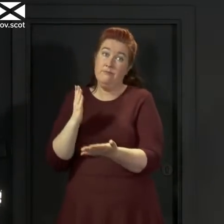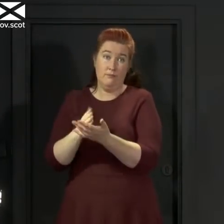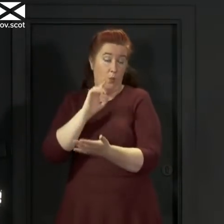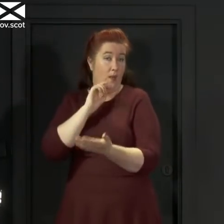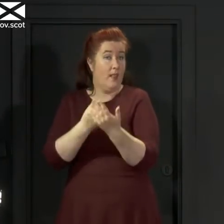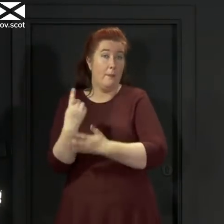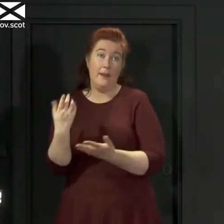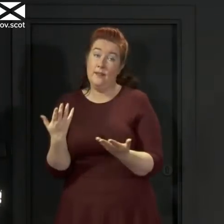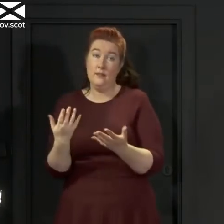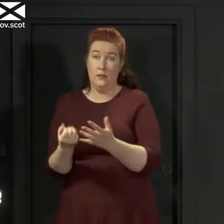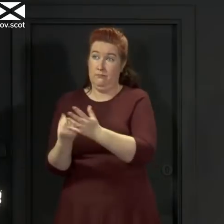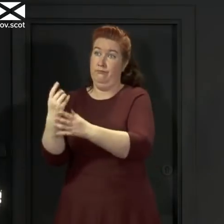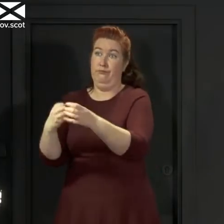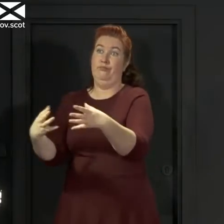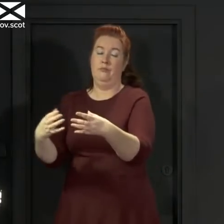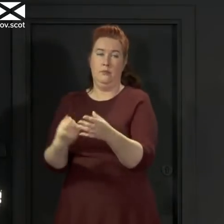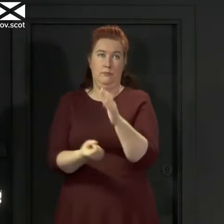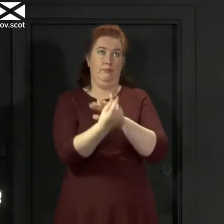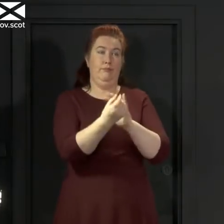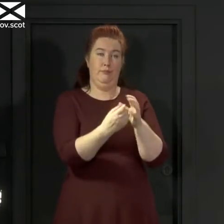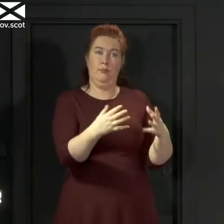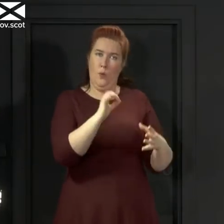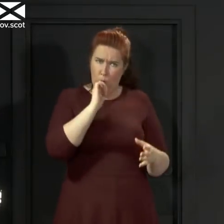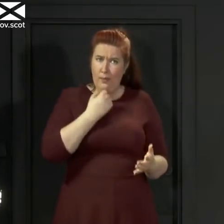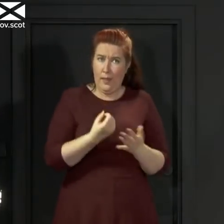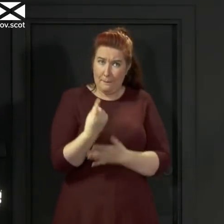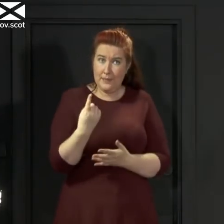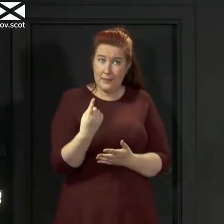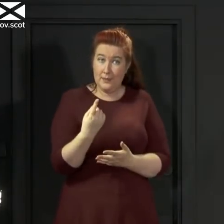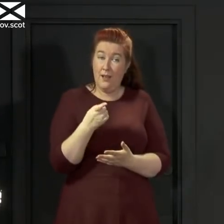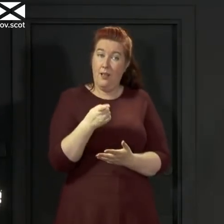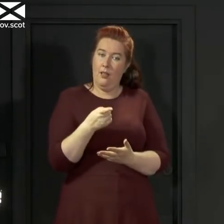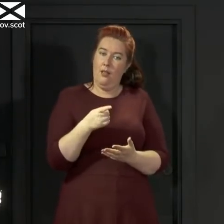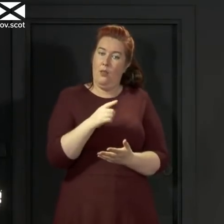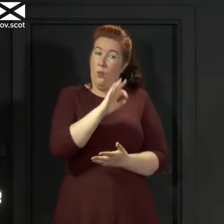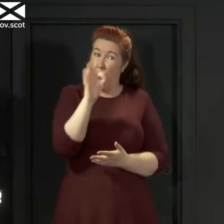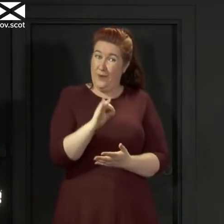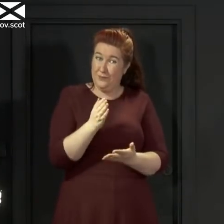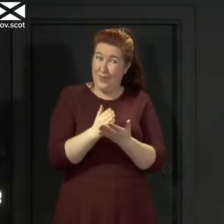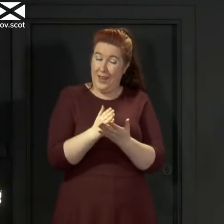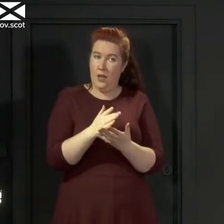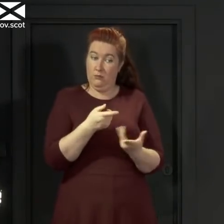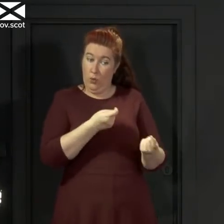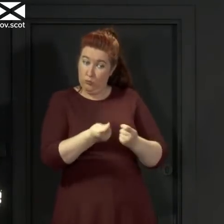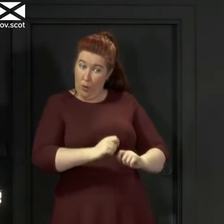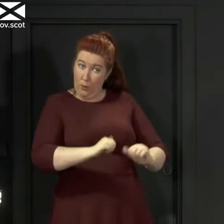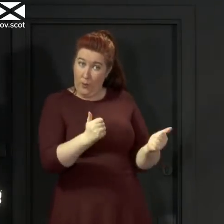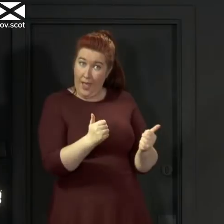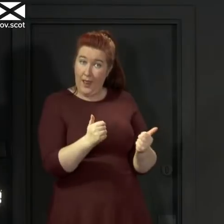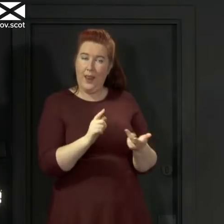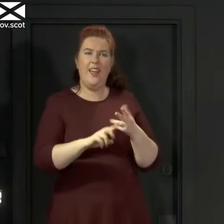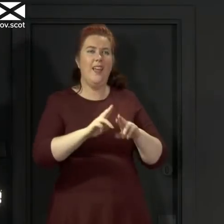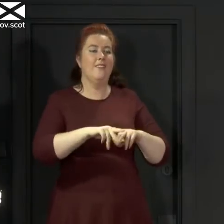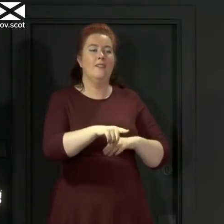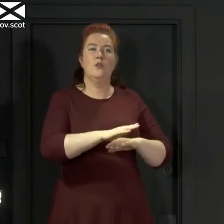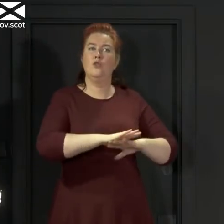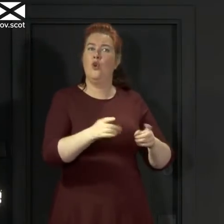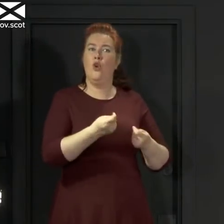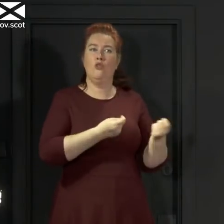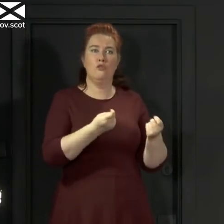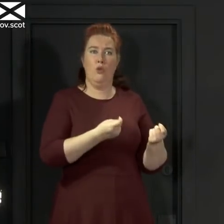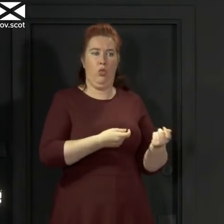outbreaks and so the question then is are they being controlled it's when they're not being controlled and they are seeping into